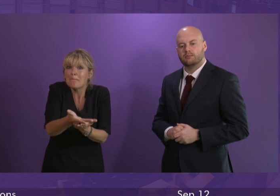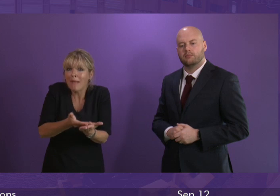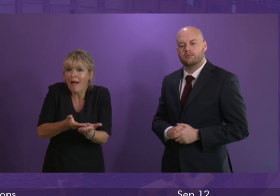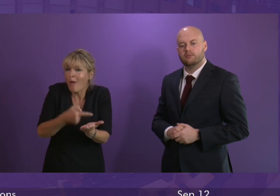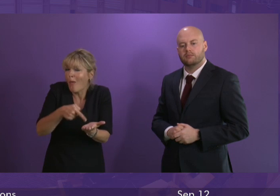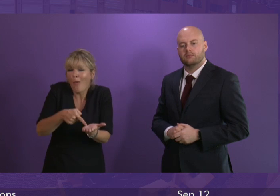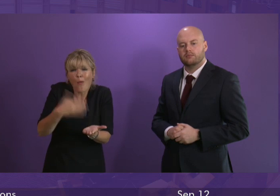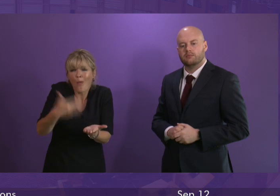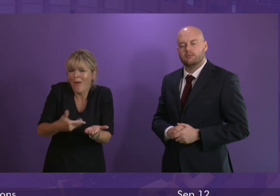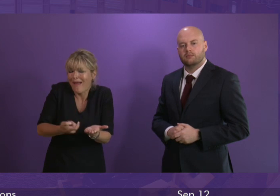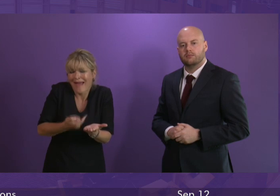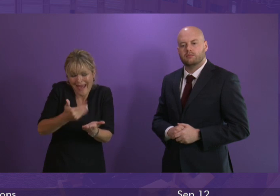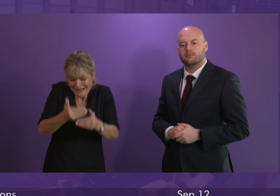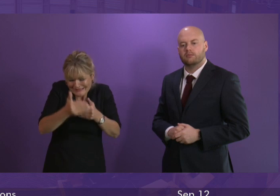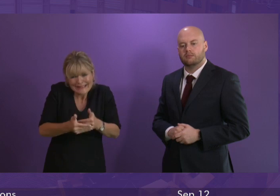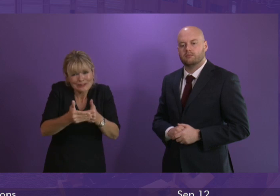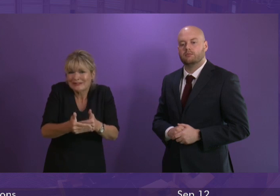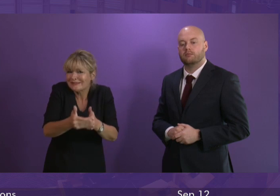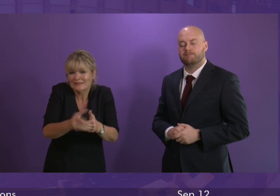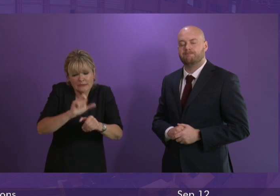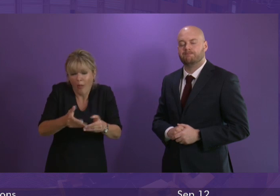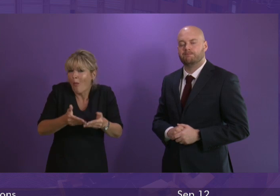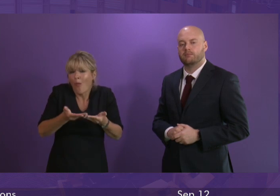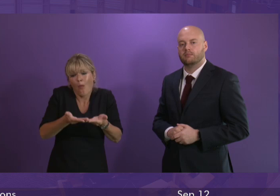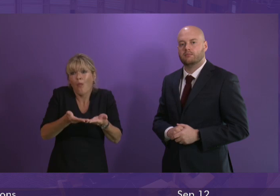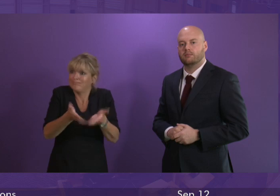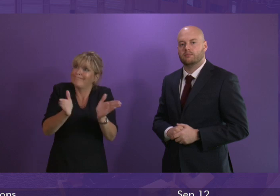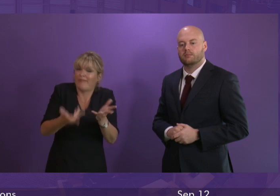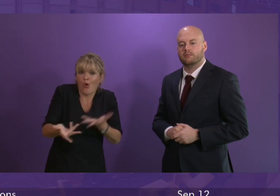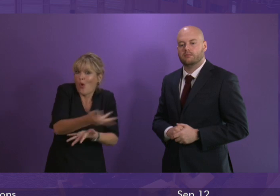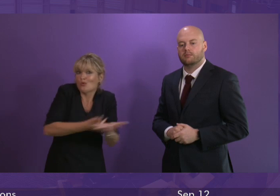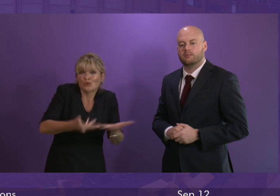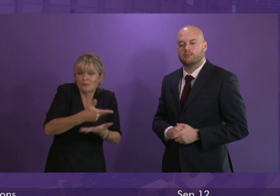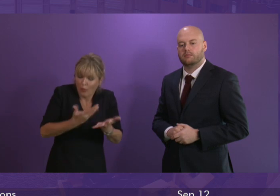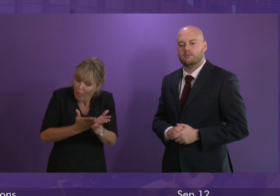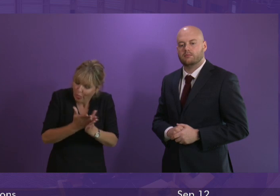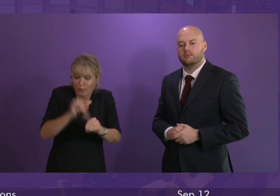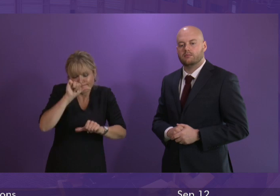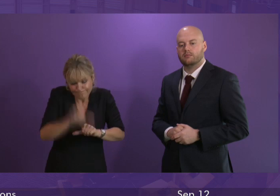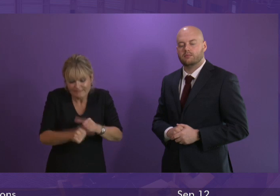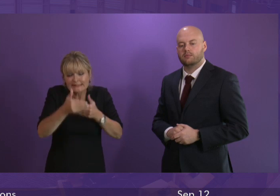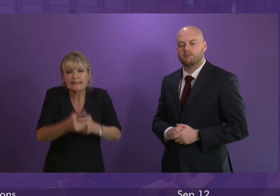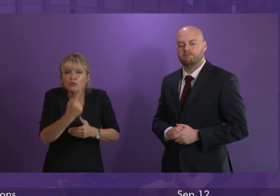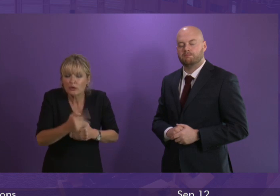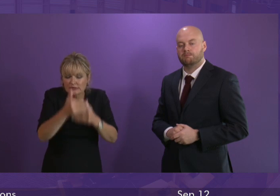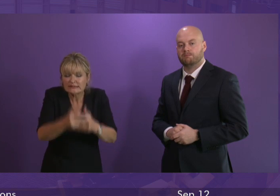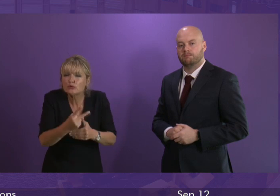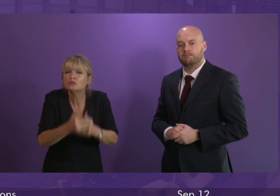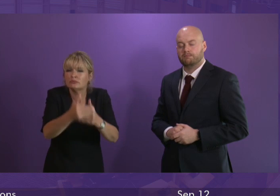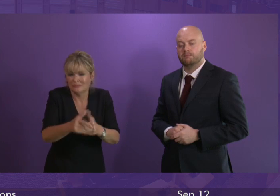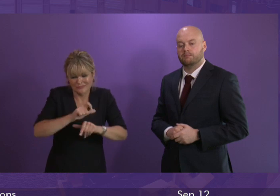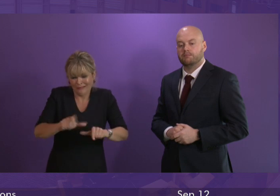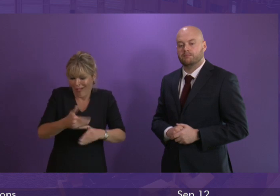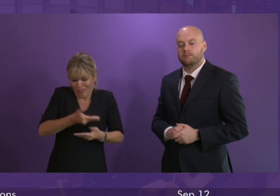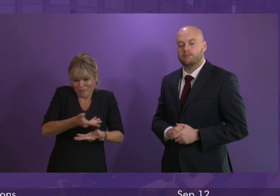at its very early stages it is currently open for consultation it will then go through the normal stage one process so it is open